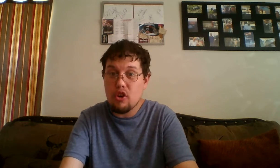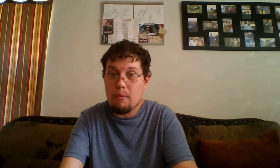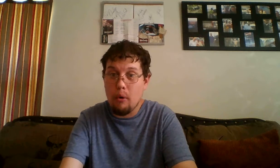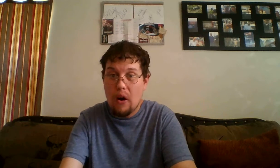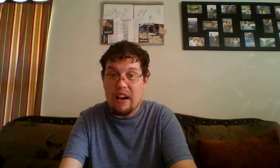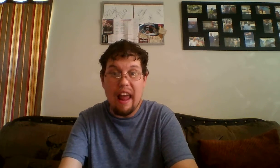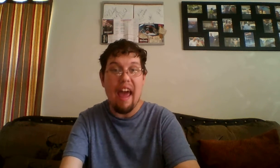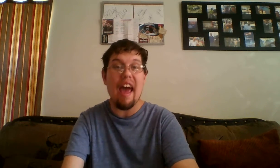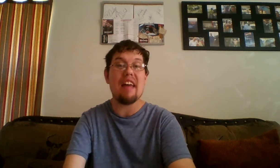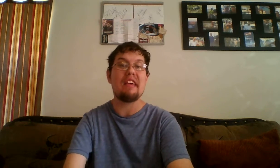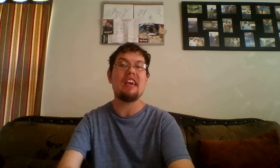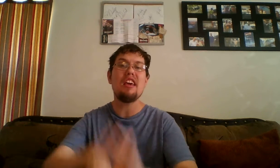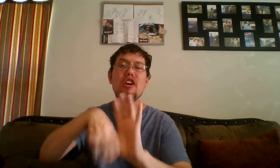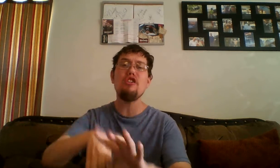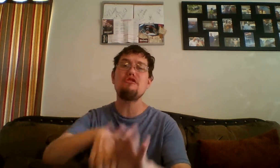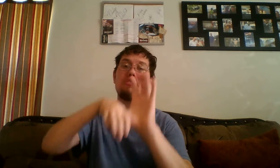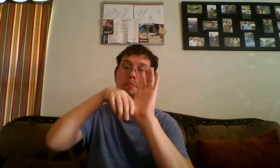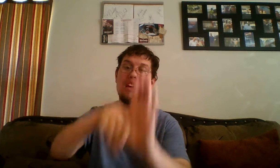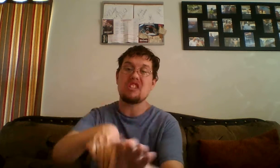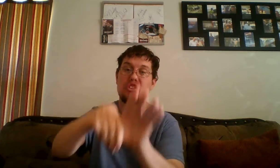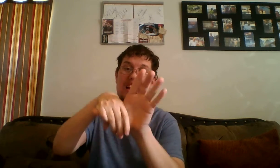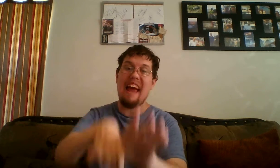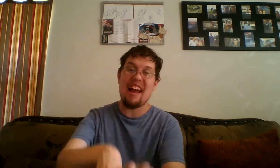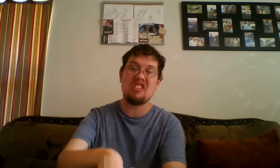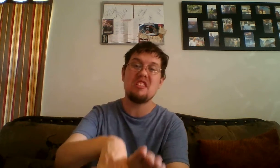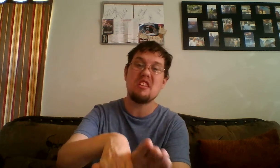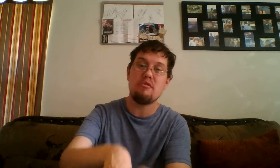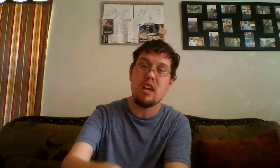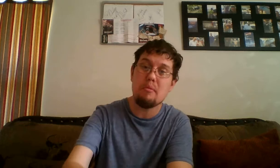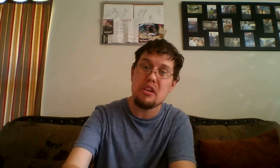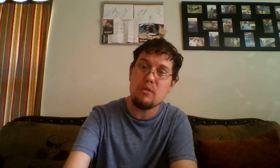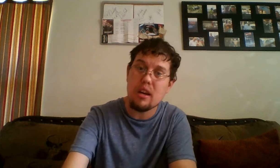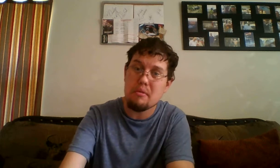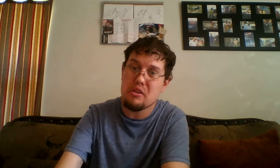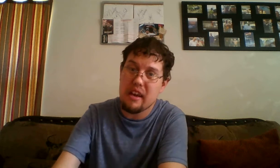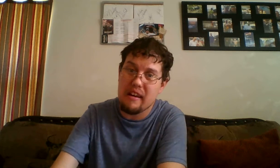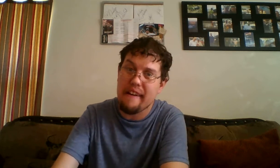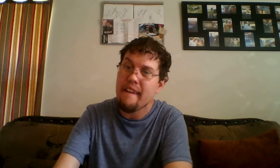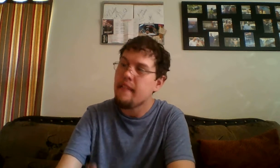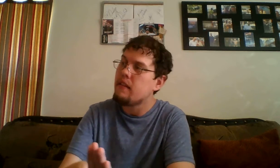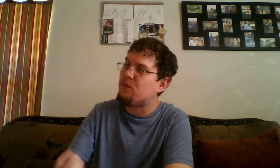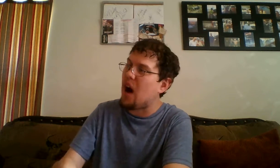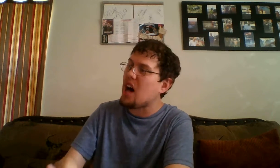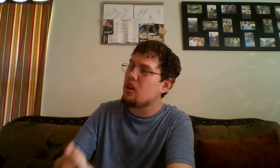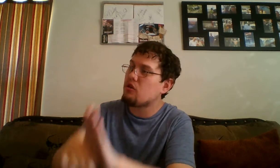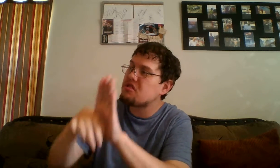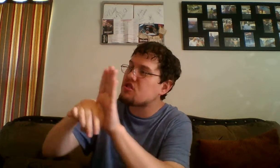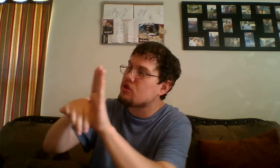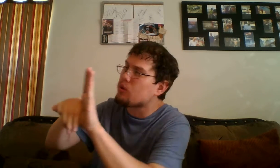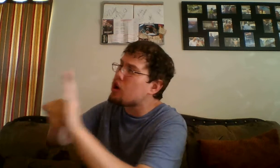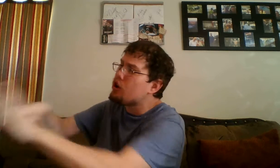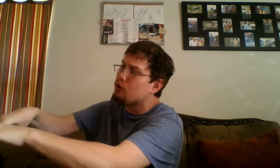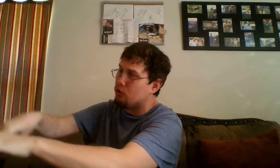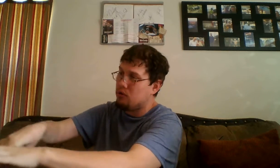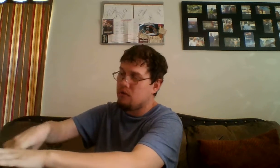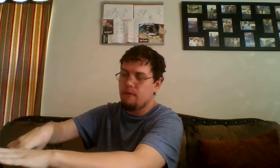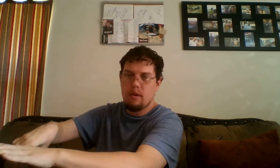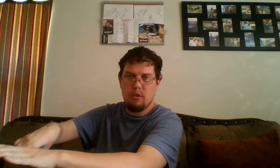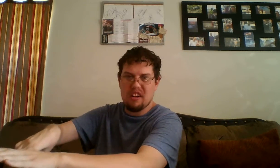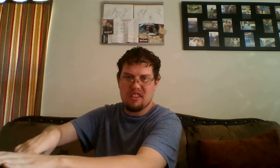report. And huge mixed reactions of WWE follows through with